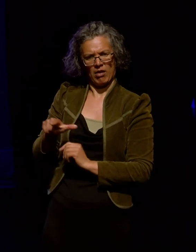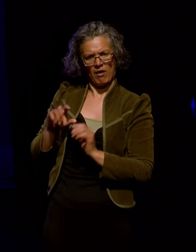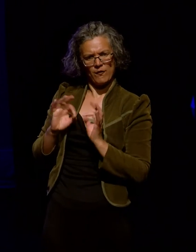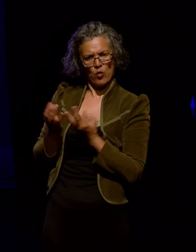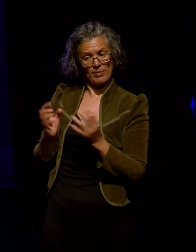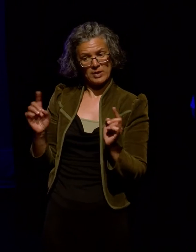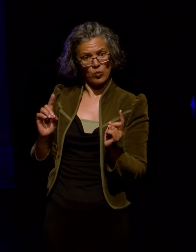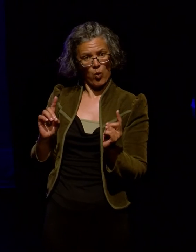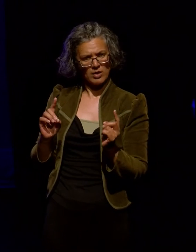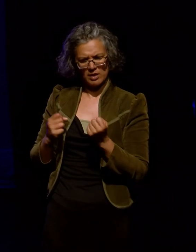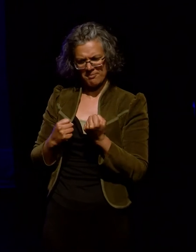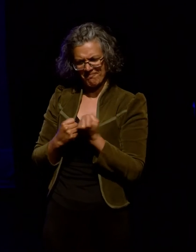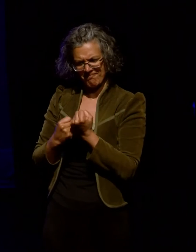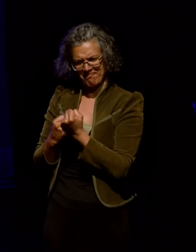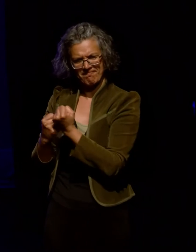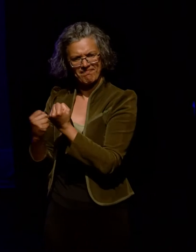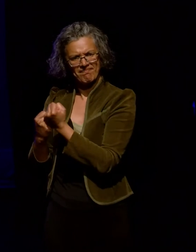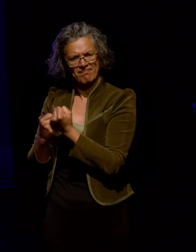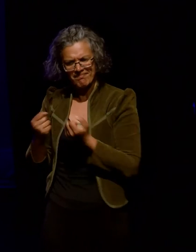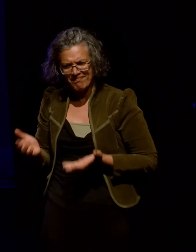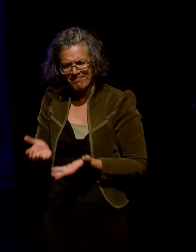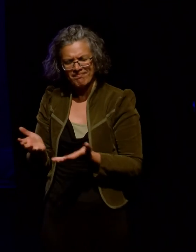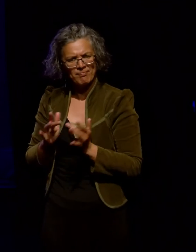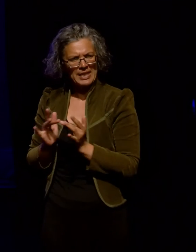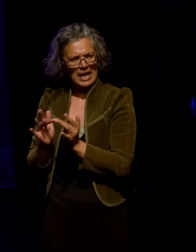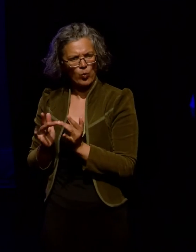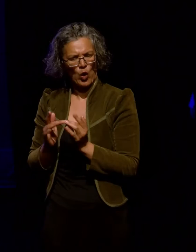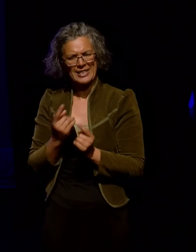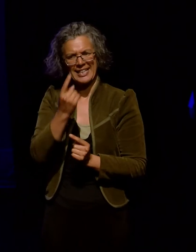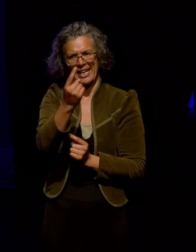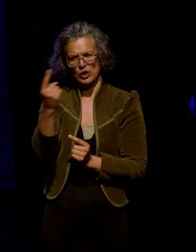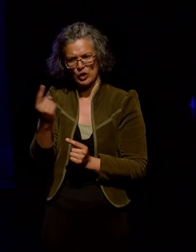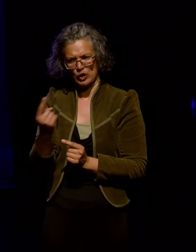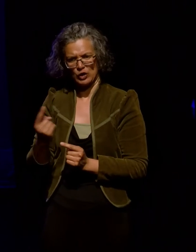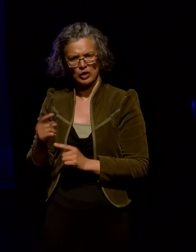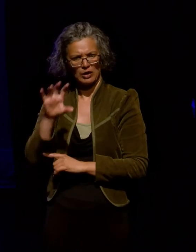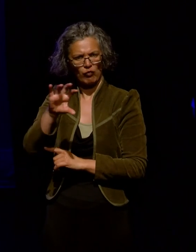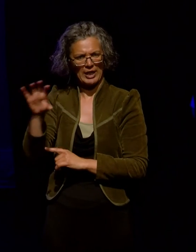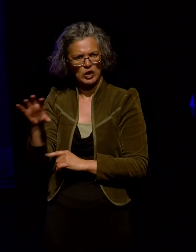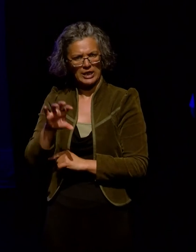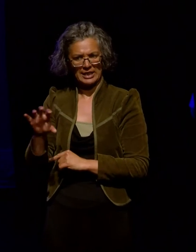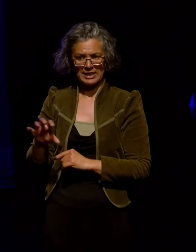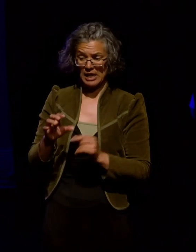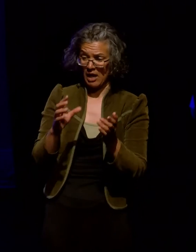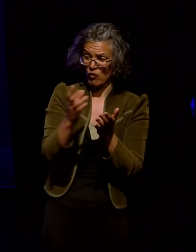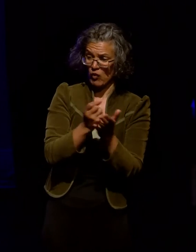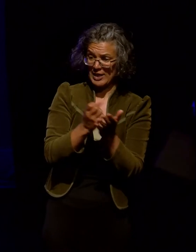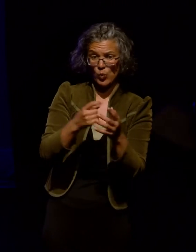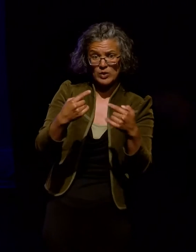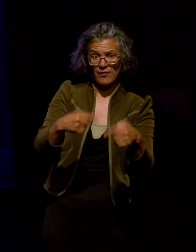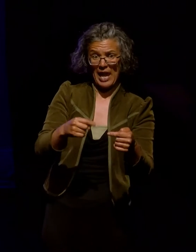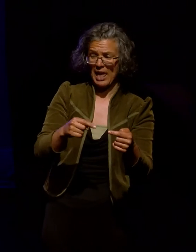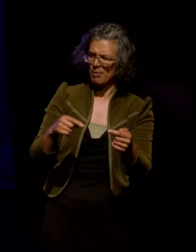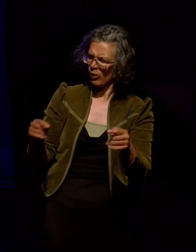the strengthening and fostering of networks within each region, connecting up sites with available resources such as